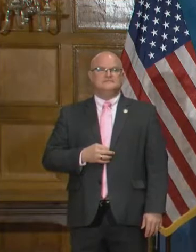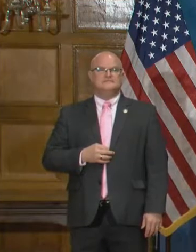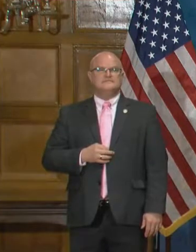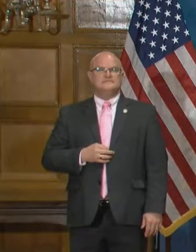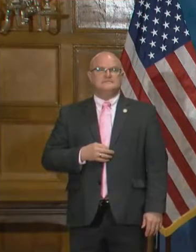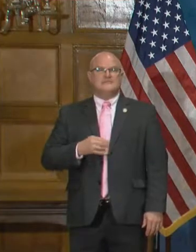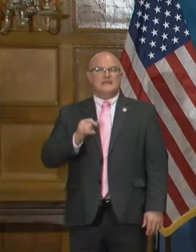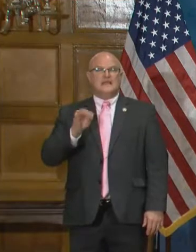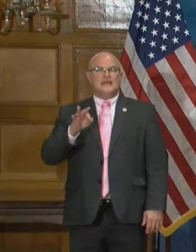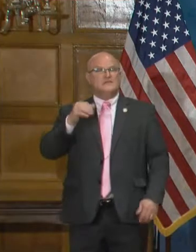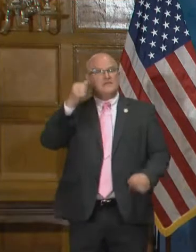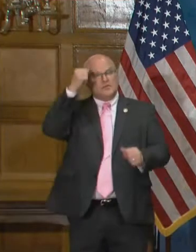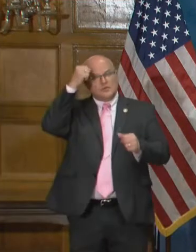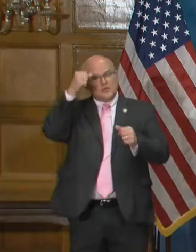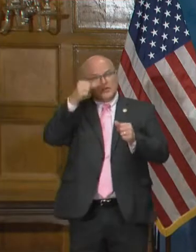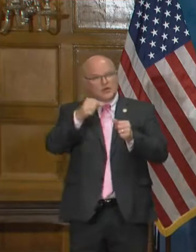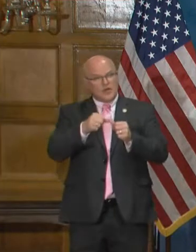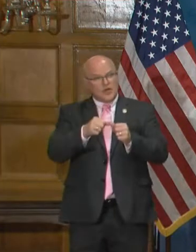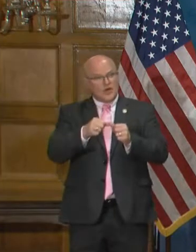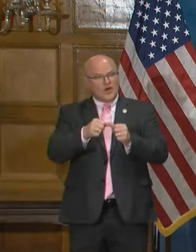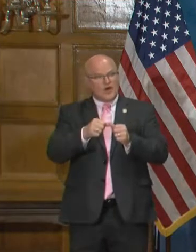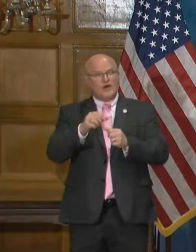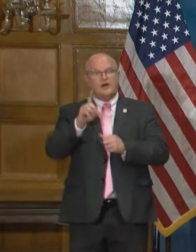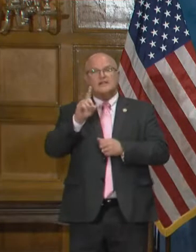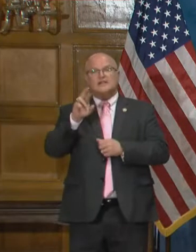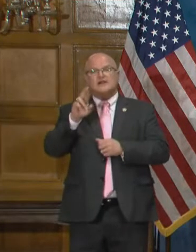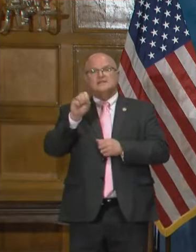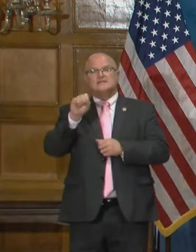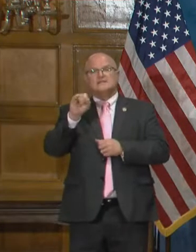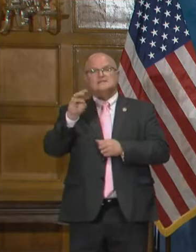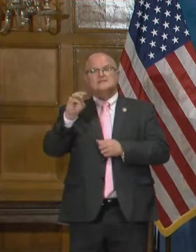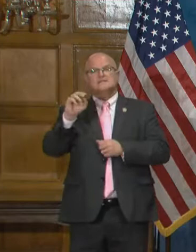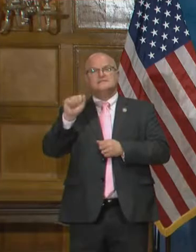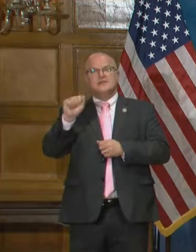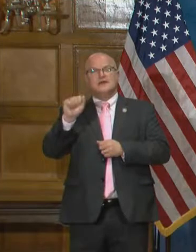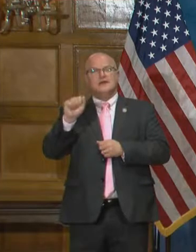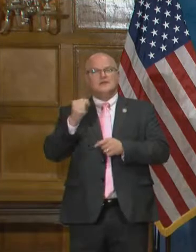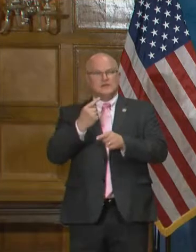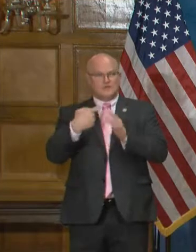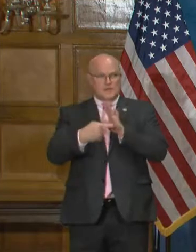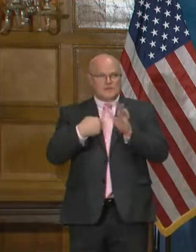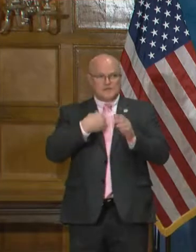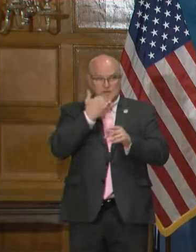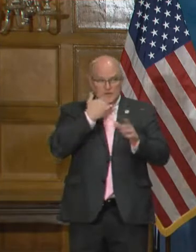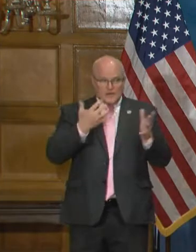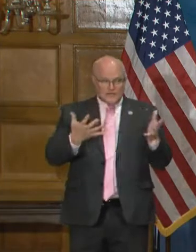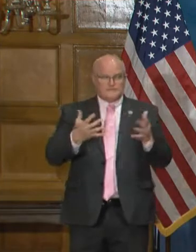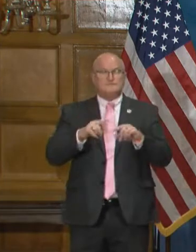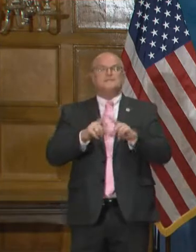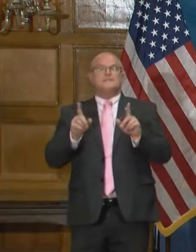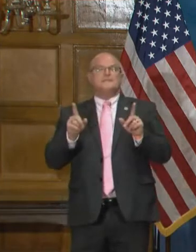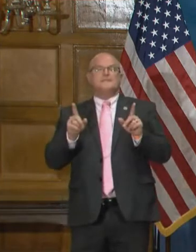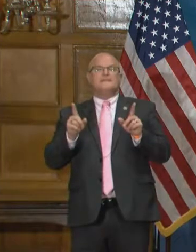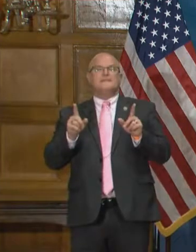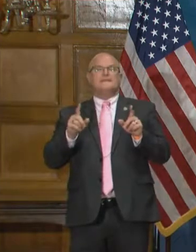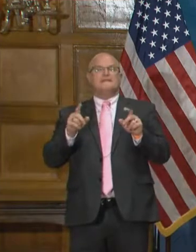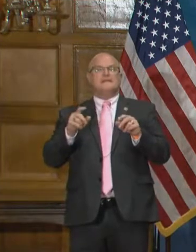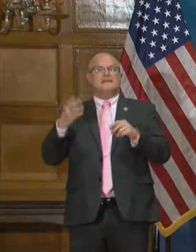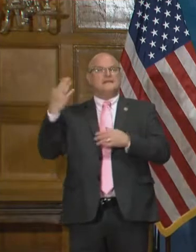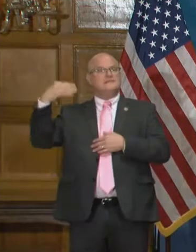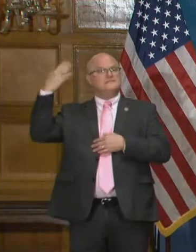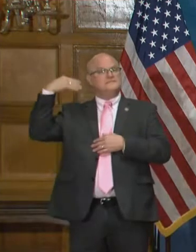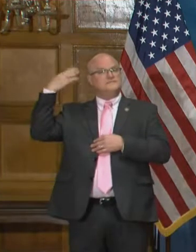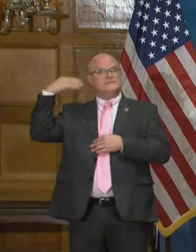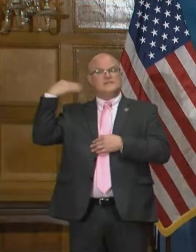And if you recall, Dr. Sima, think, correct me if I'm wrong here, but in times